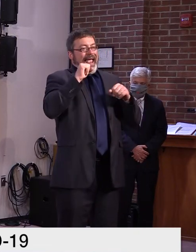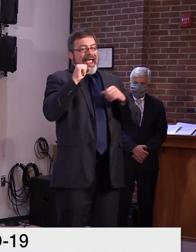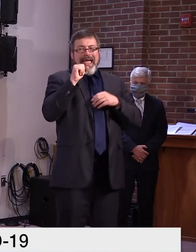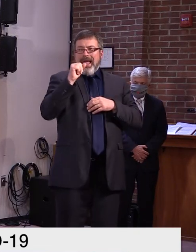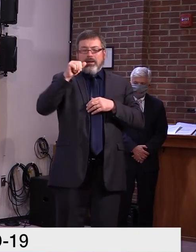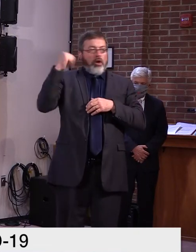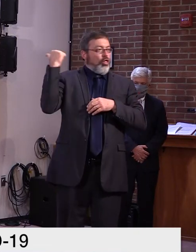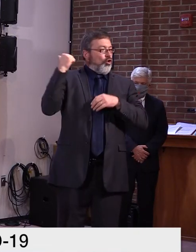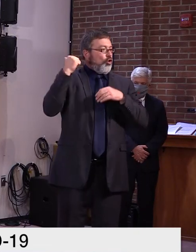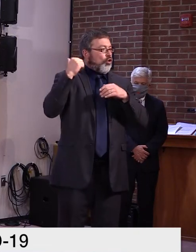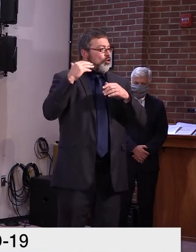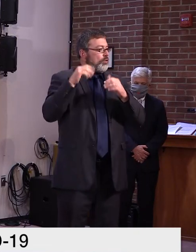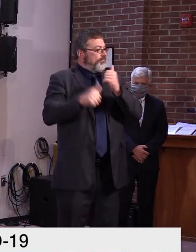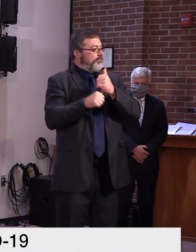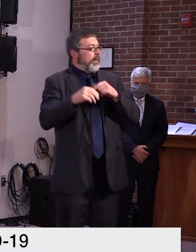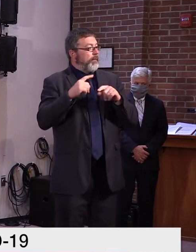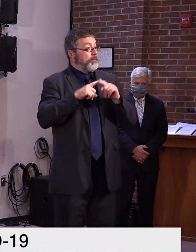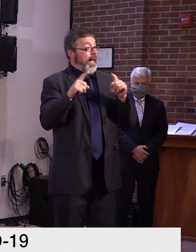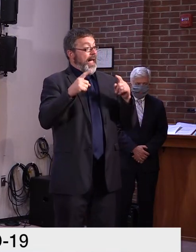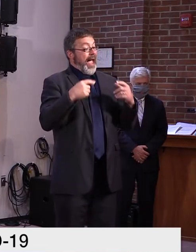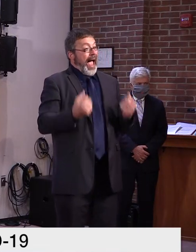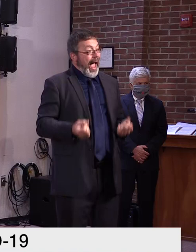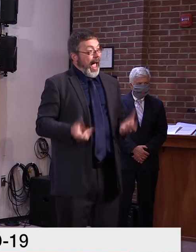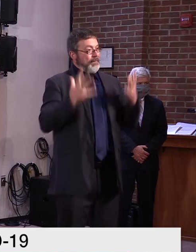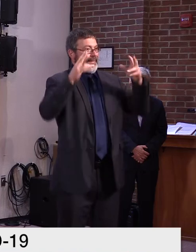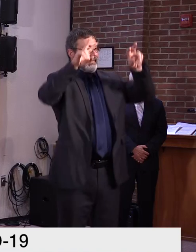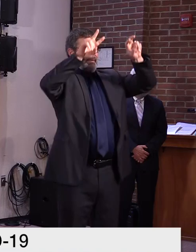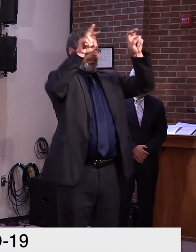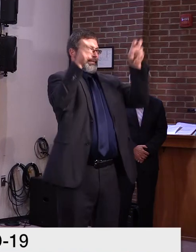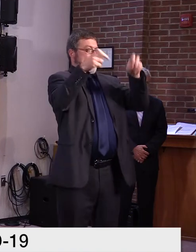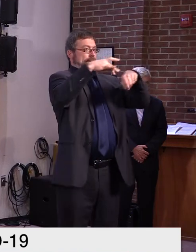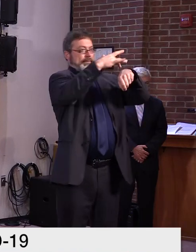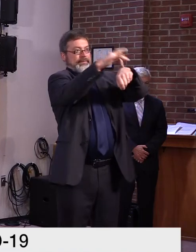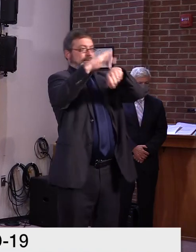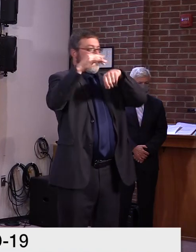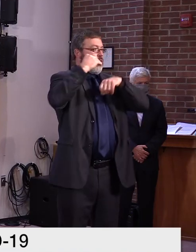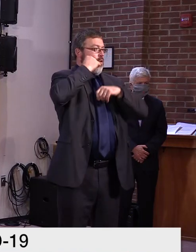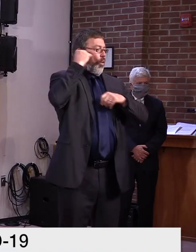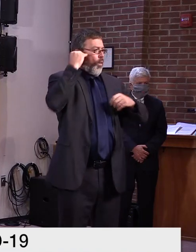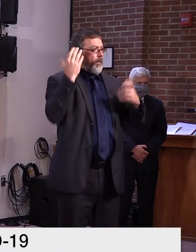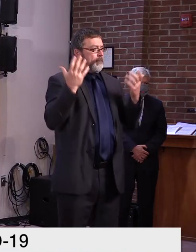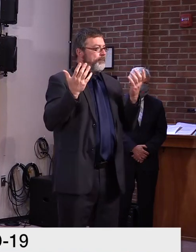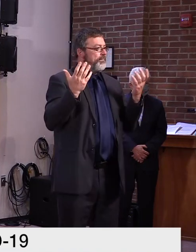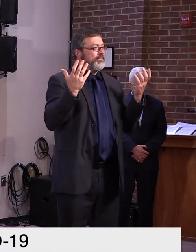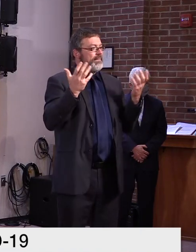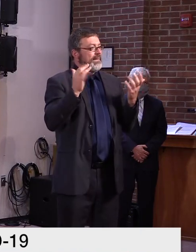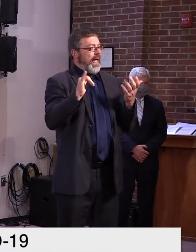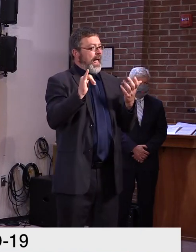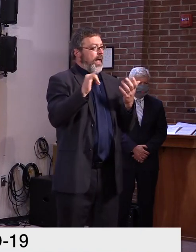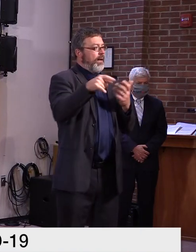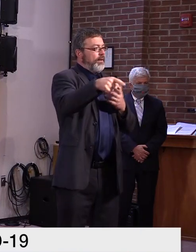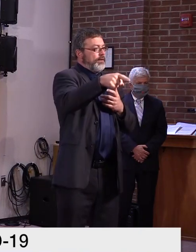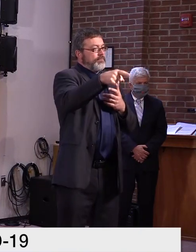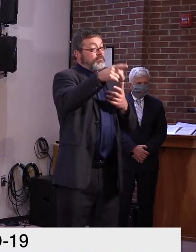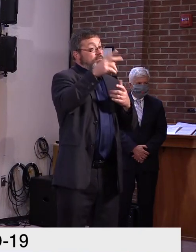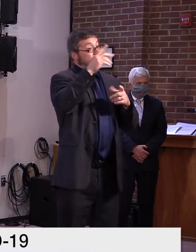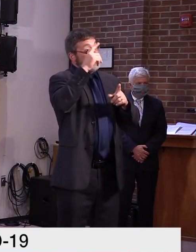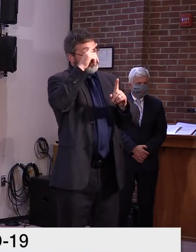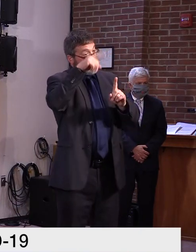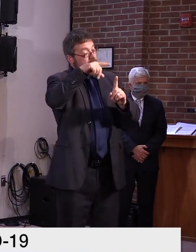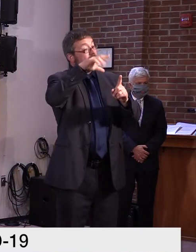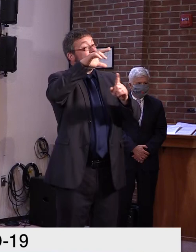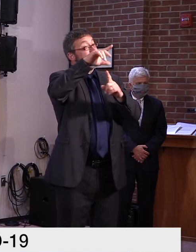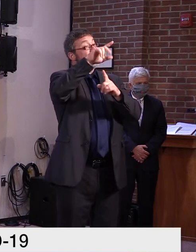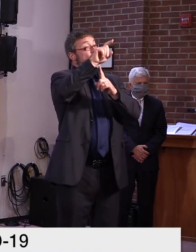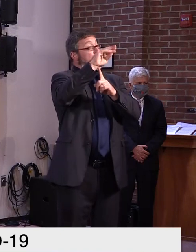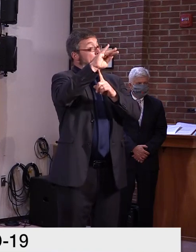with, uh, how many zombie homes that you refer to are in foreclosure and the length of time that they are in that state. So